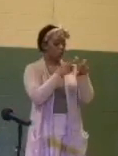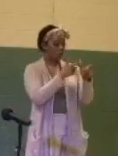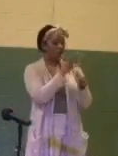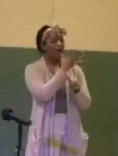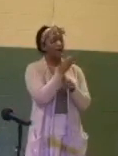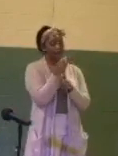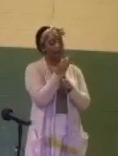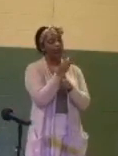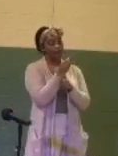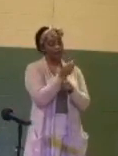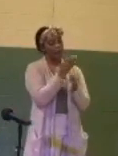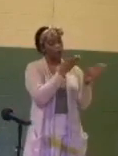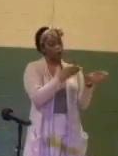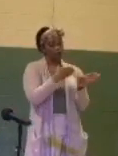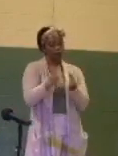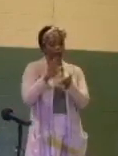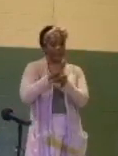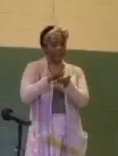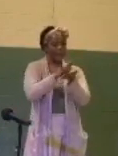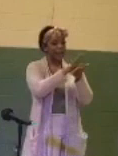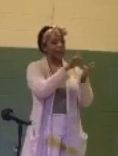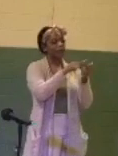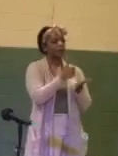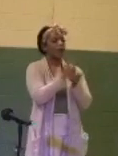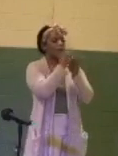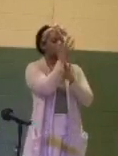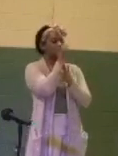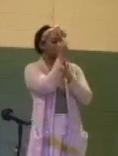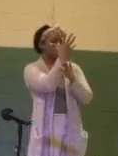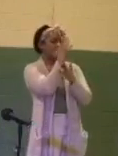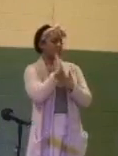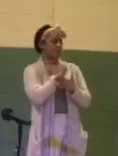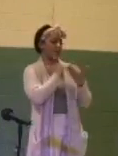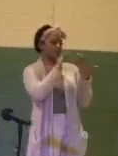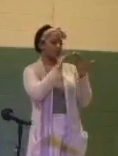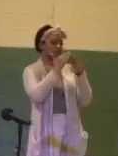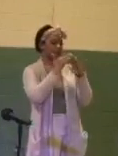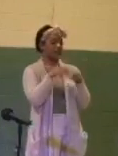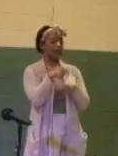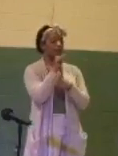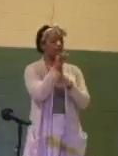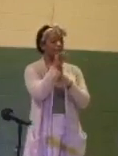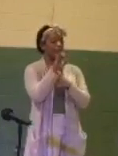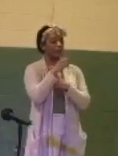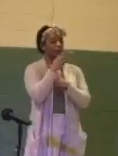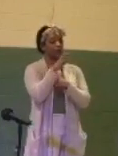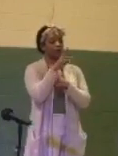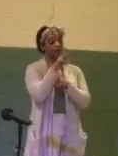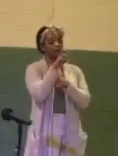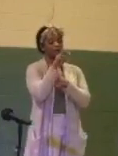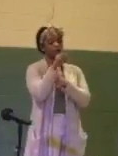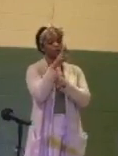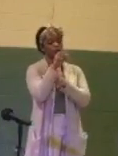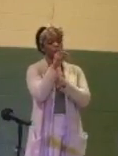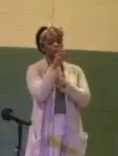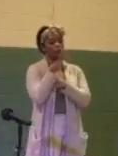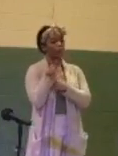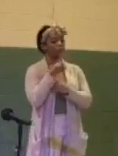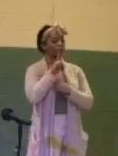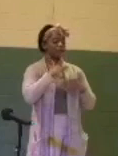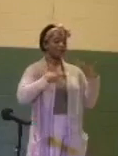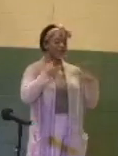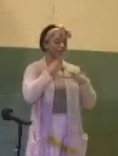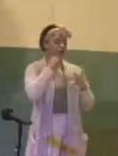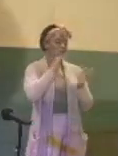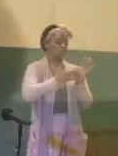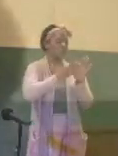clean-ups to help beautify our city. Allie Herkenroeder is excited to run for Seventh